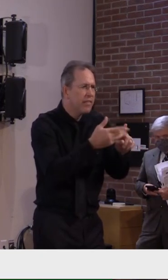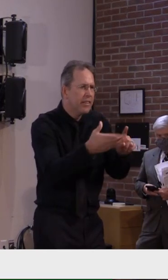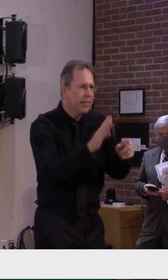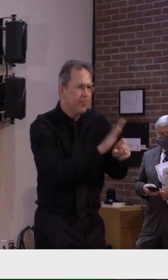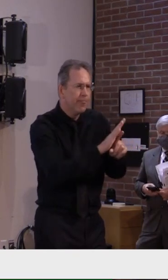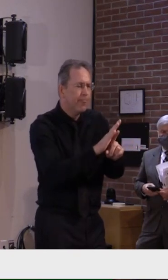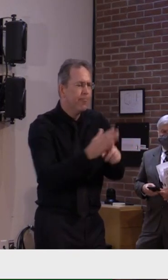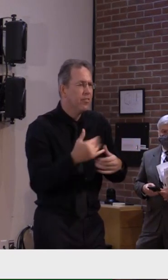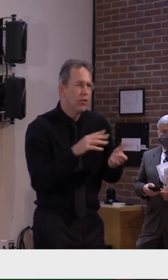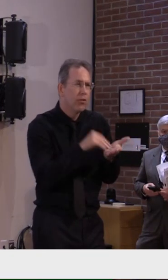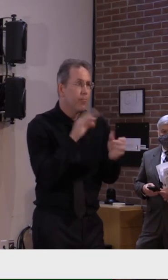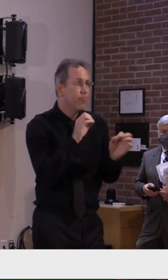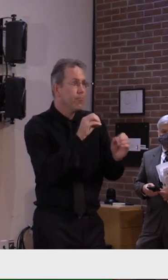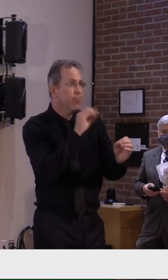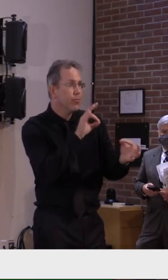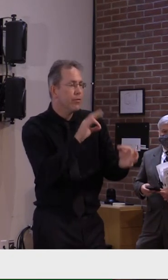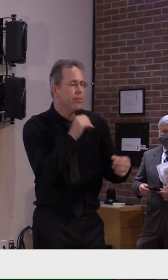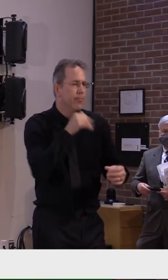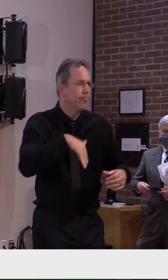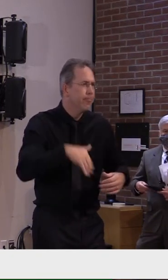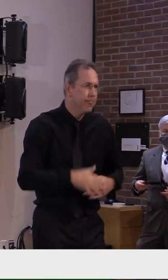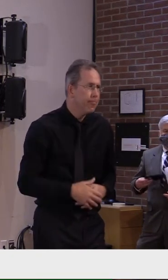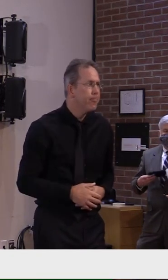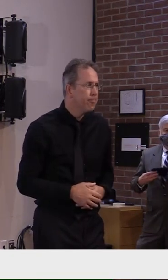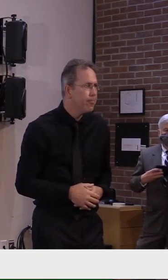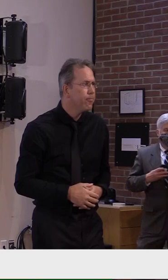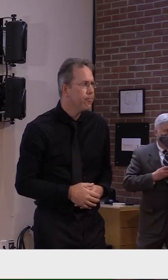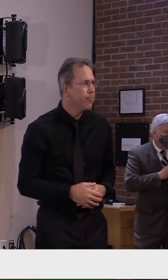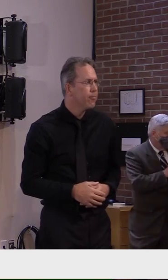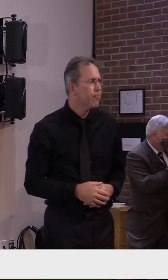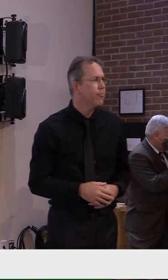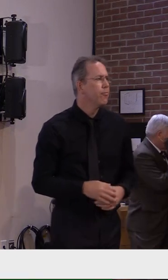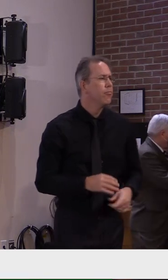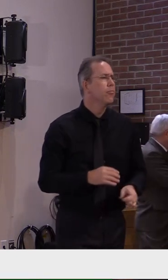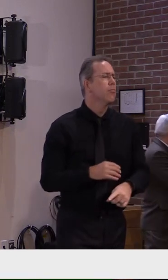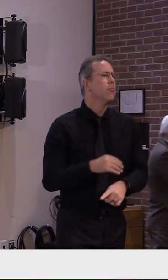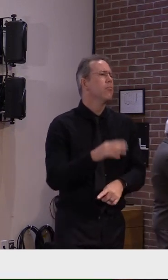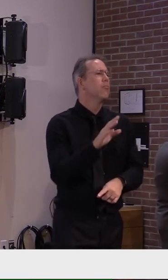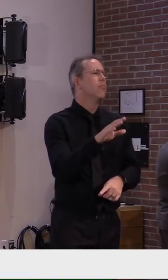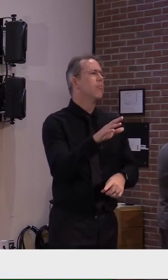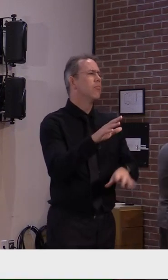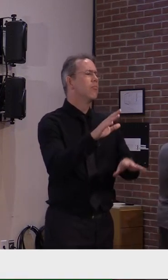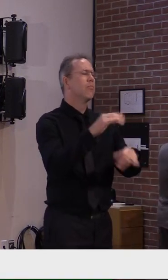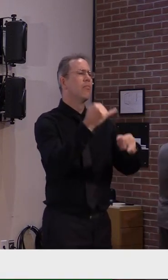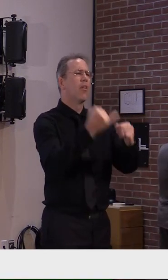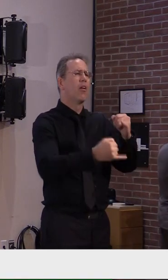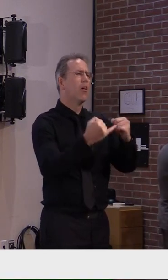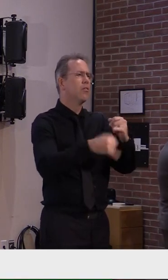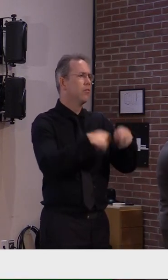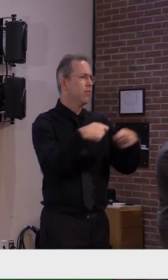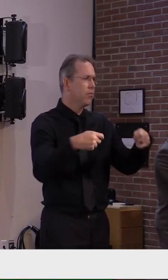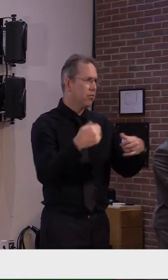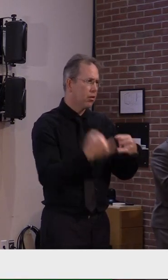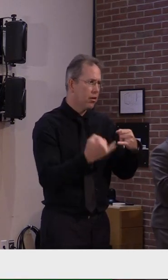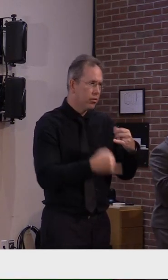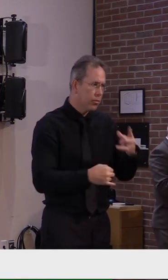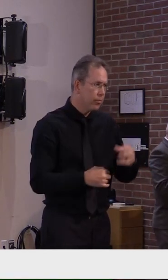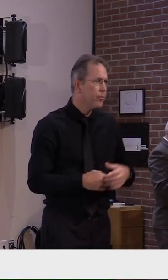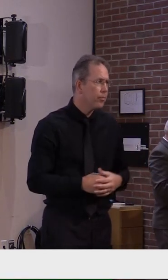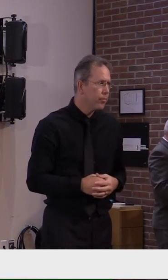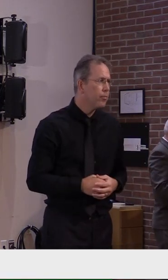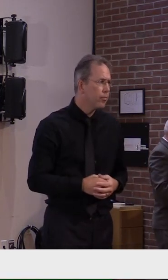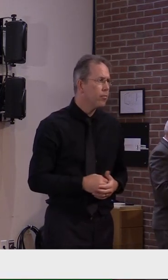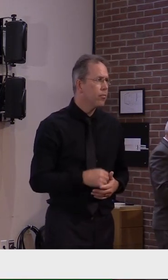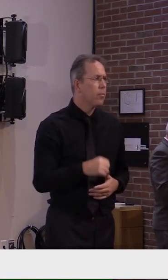right are we going to move all right great thank you our final questioner malia from the burlington free press